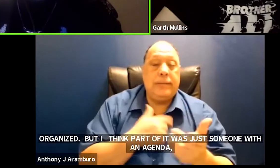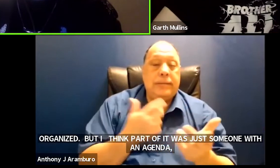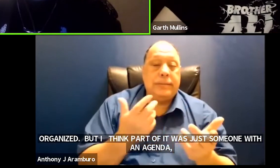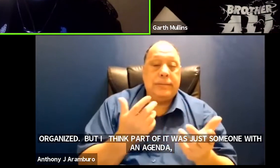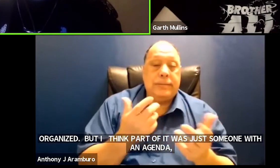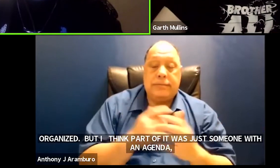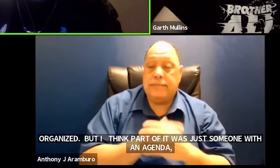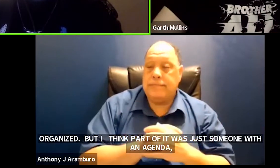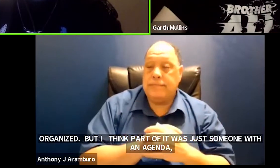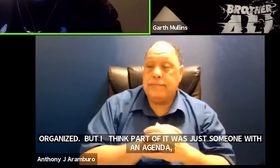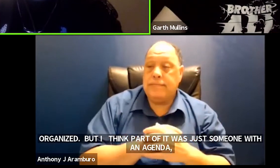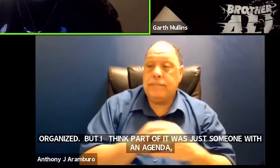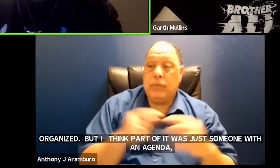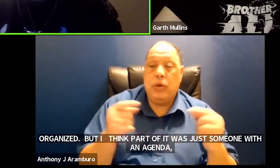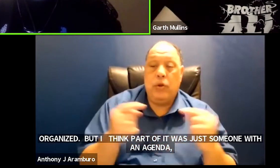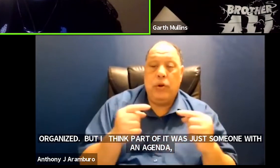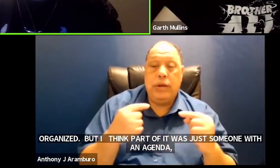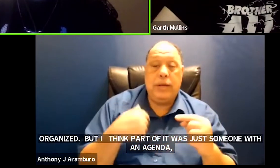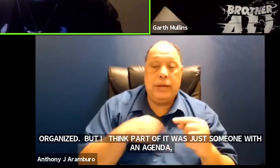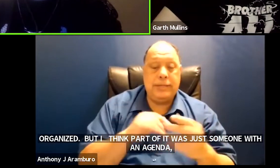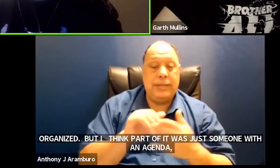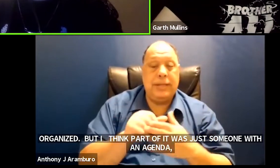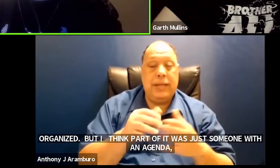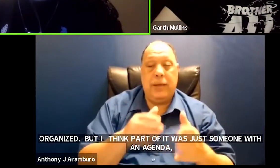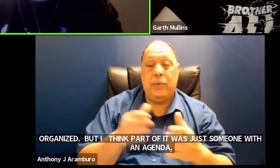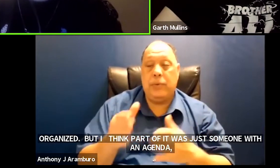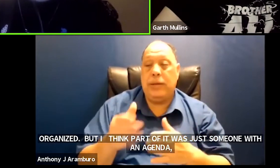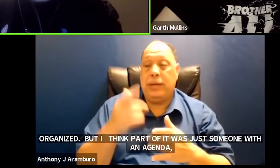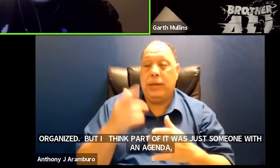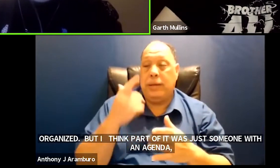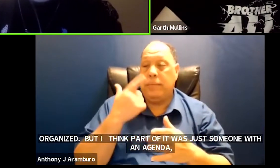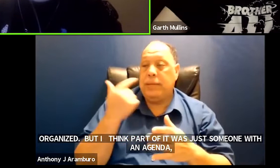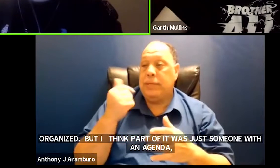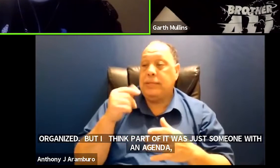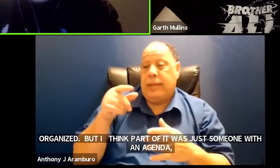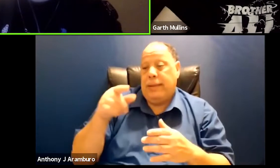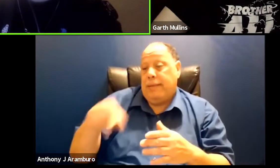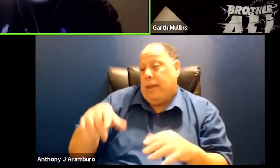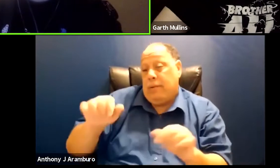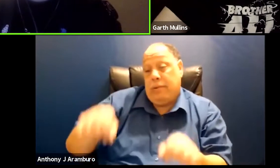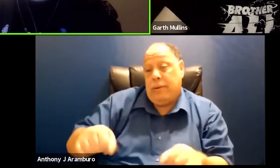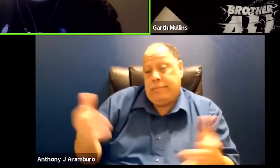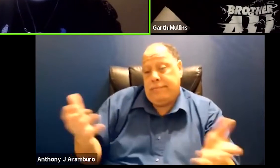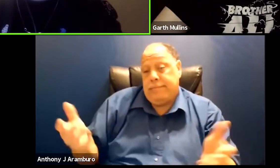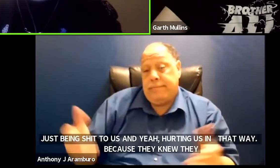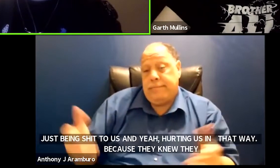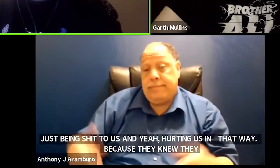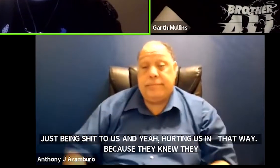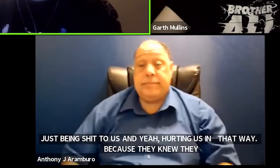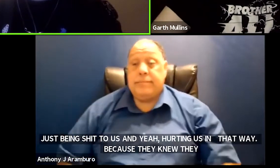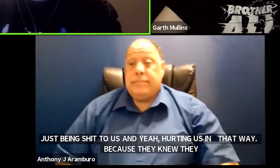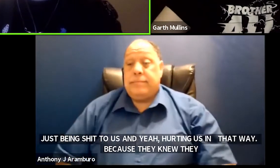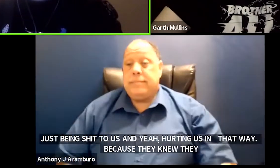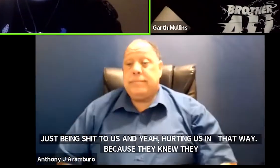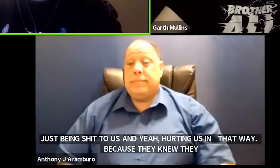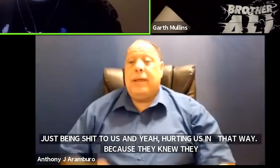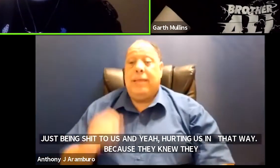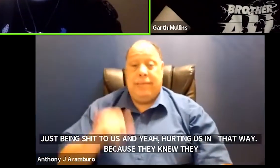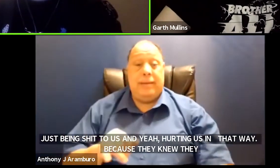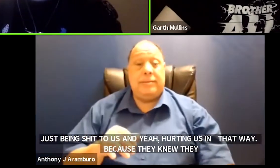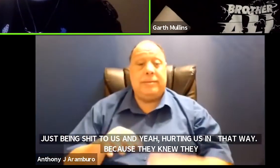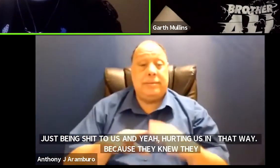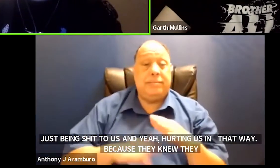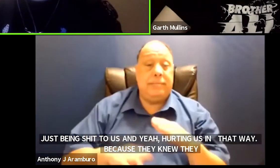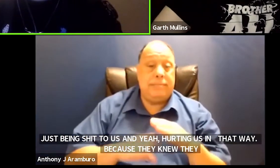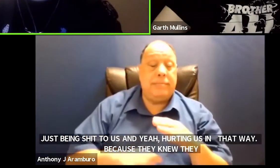yeah hurting us in that way um because they knew they could and that's like that's the crux of it is just people who know